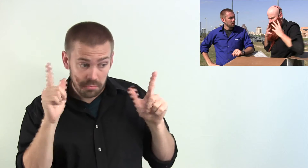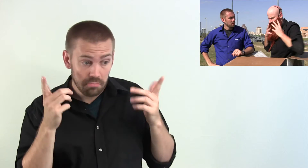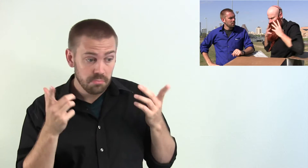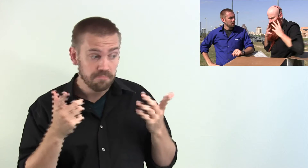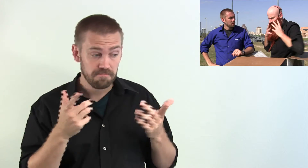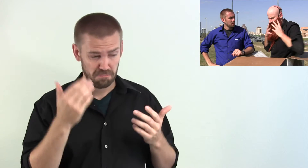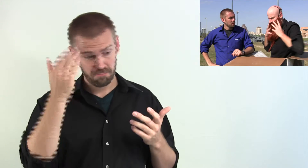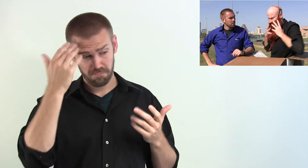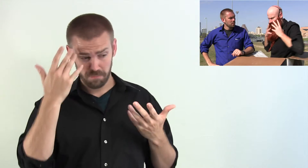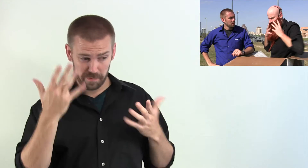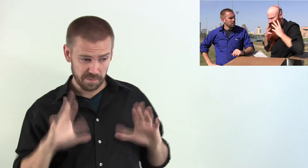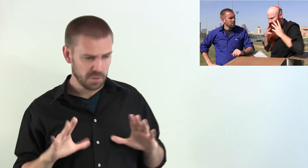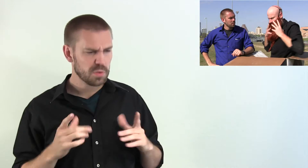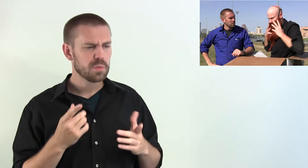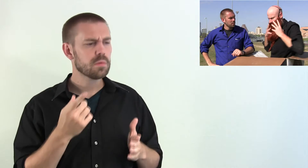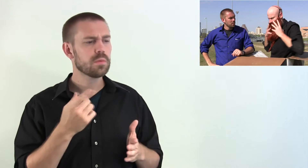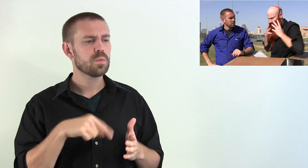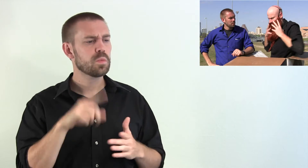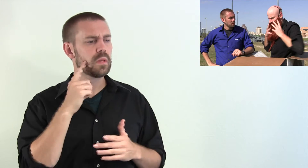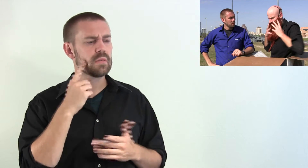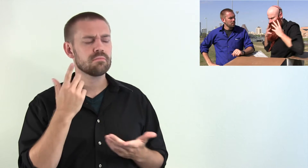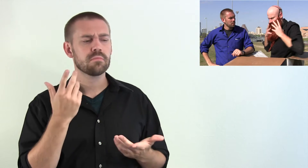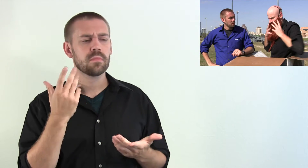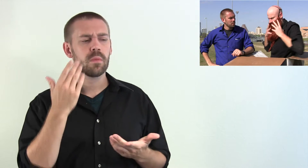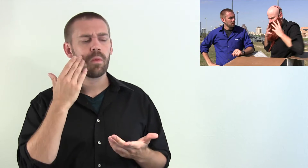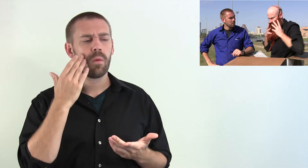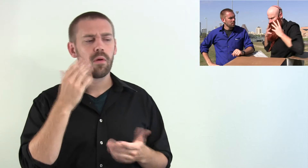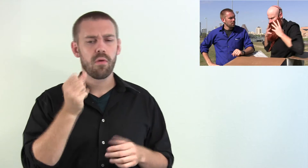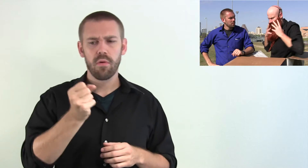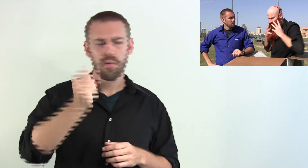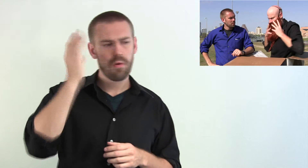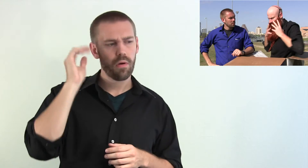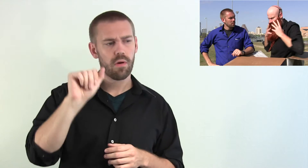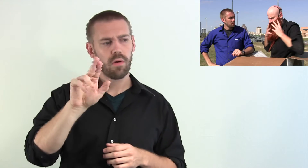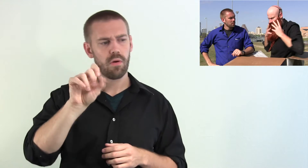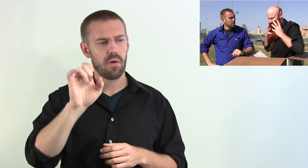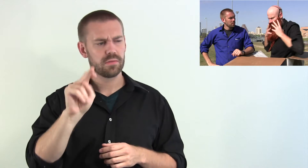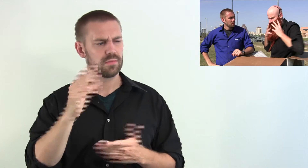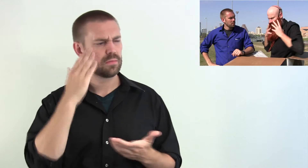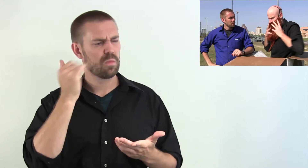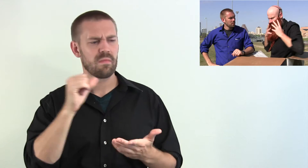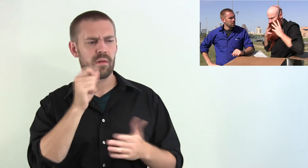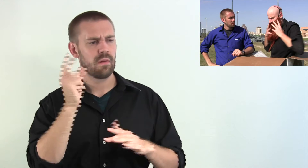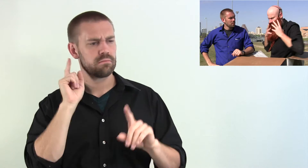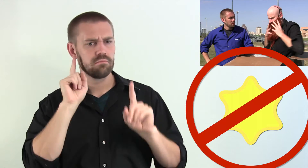you surprised by anything? Were there things you already knew? Why didn't Austin ever go to the stars?